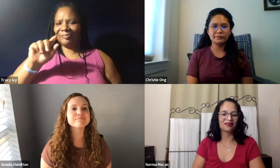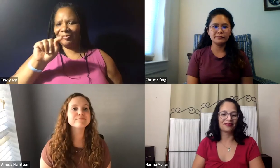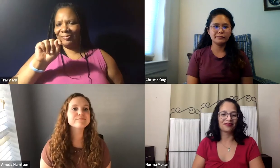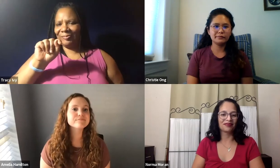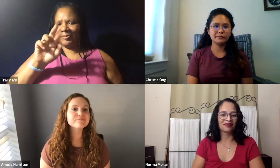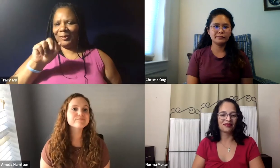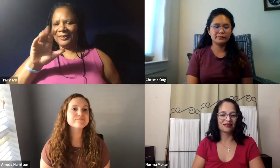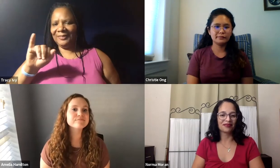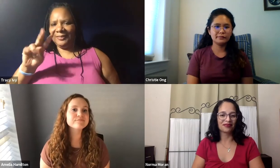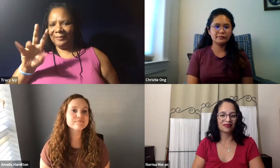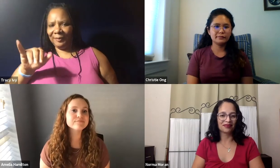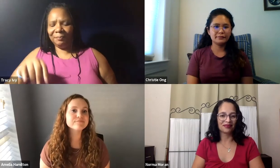I can answer that. This is Tracy.